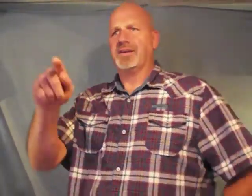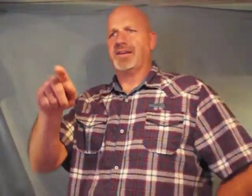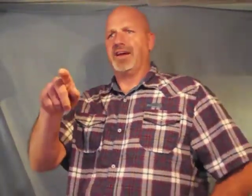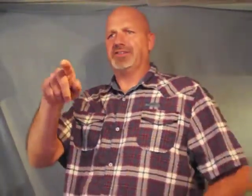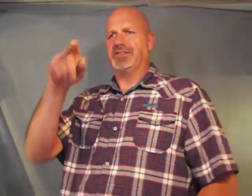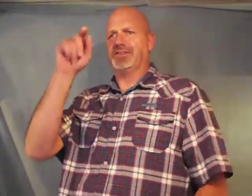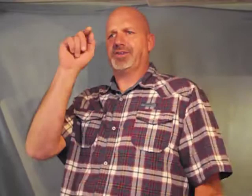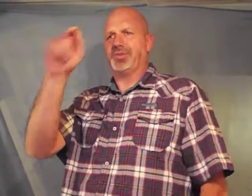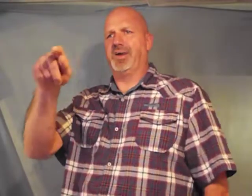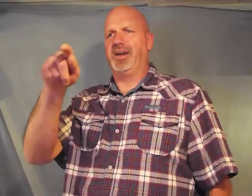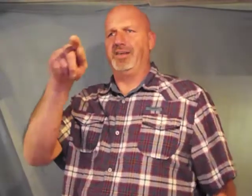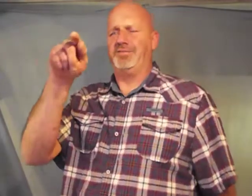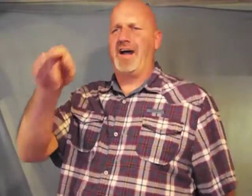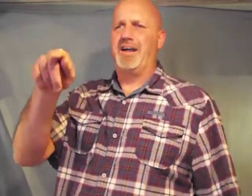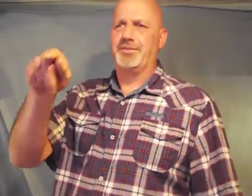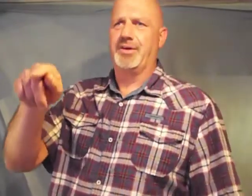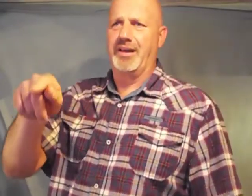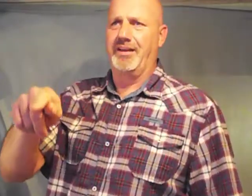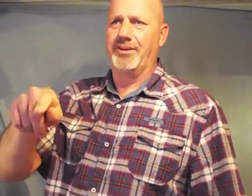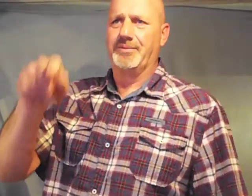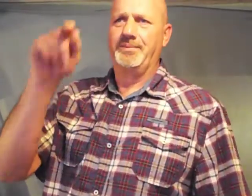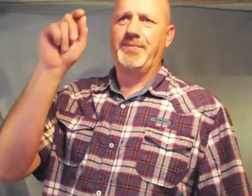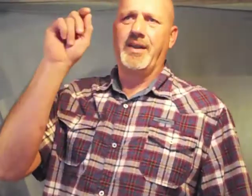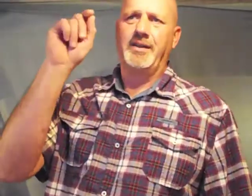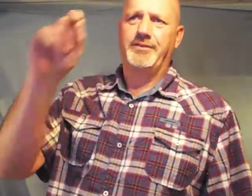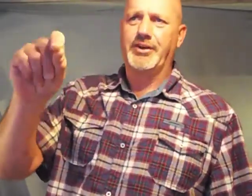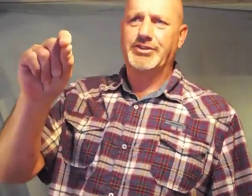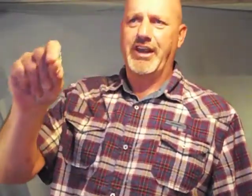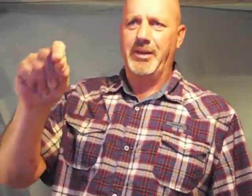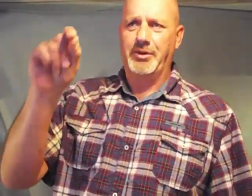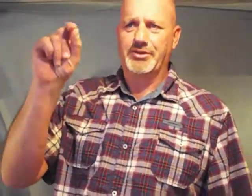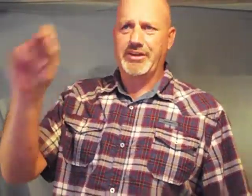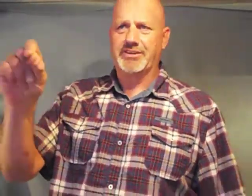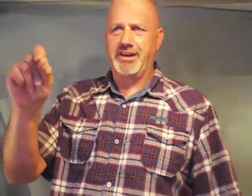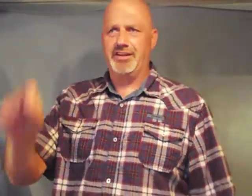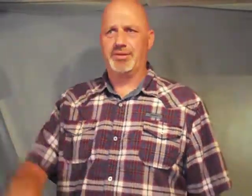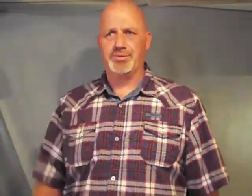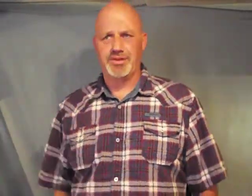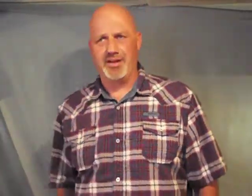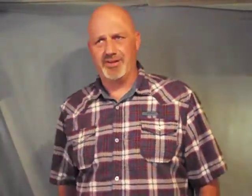Colossians 3 5 through 11 1 Samuel 16 through 7